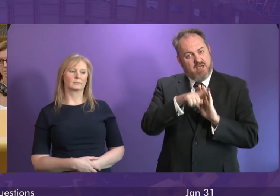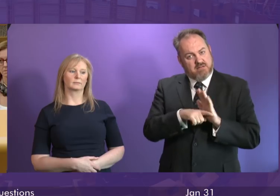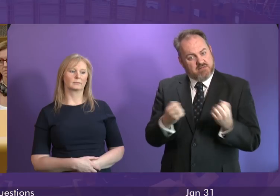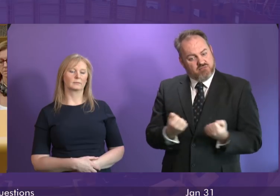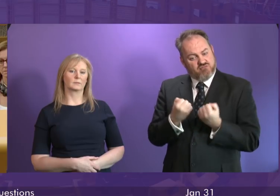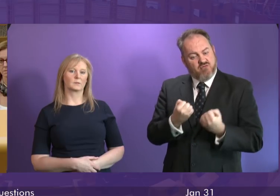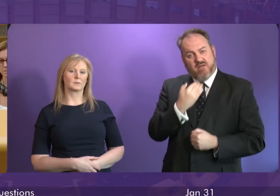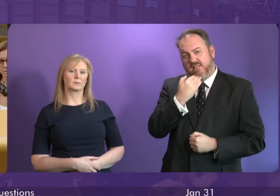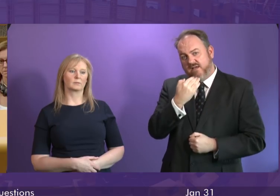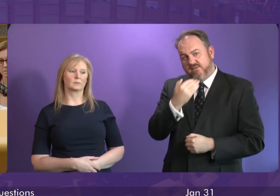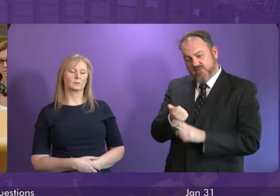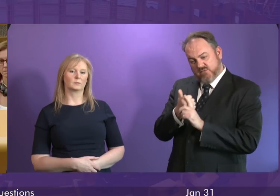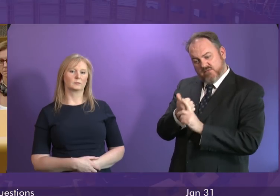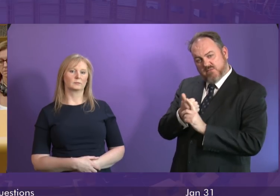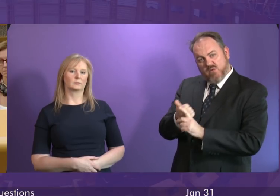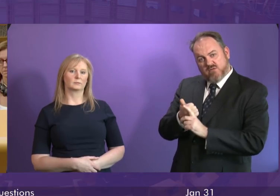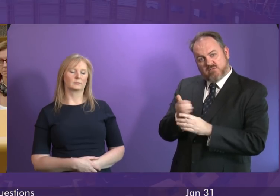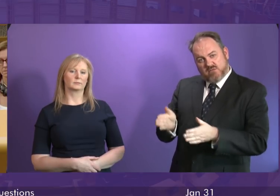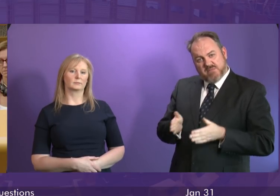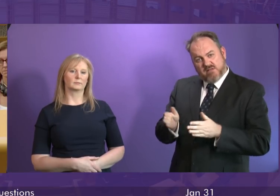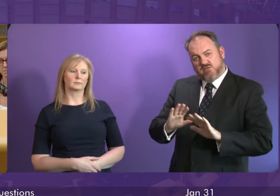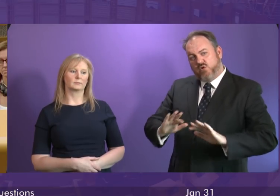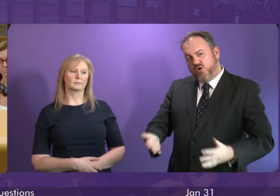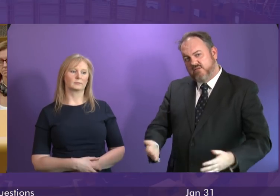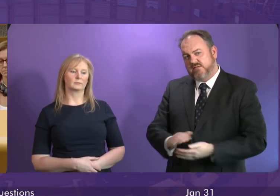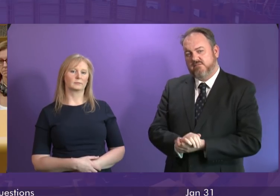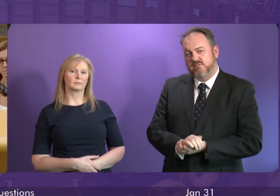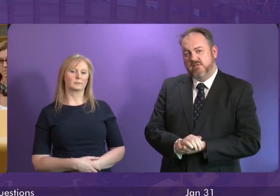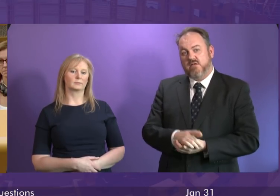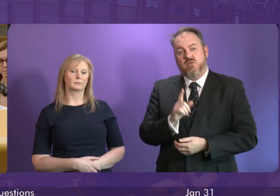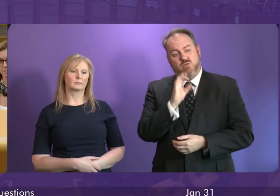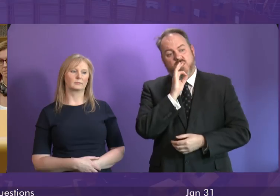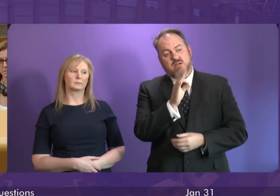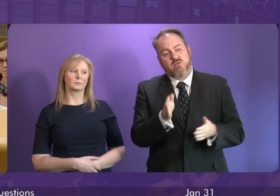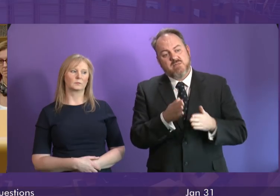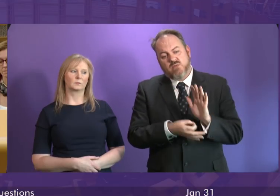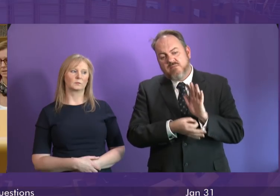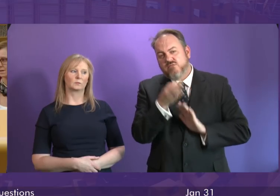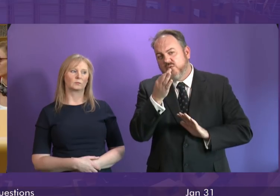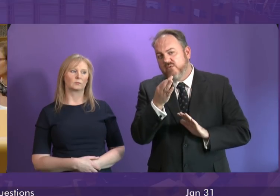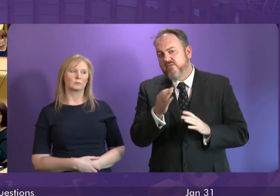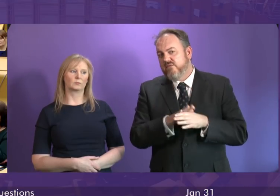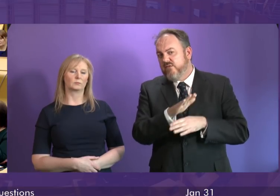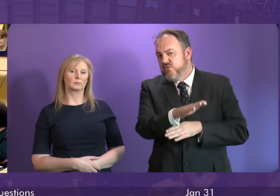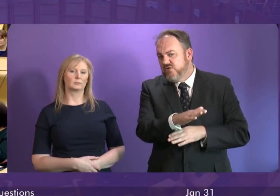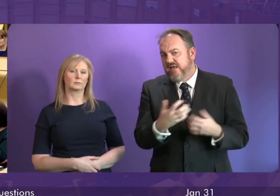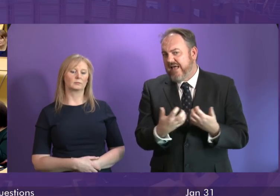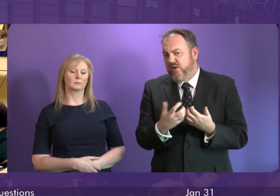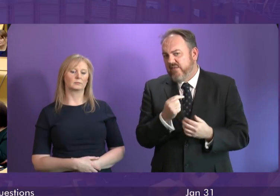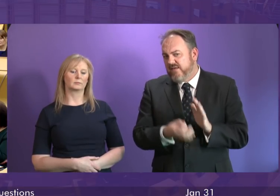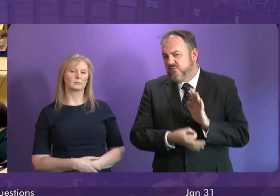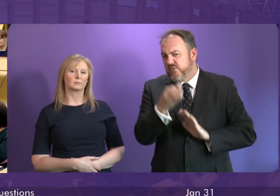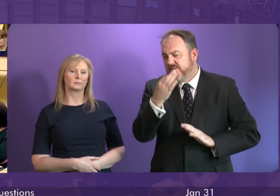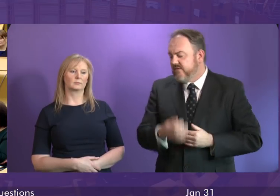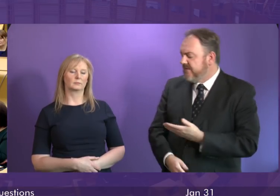sufficiently robust and clear? And would she encourage health boards to examine the plans they have to see if improvements can be made? First